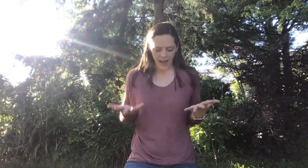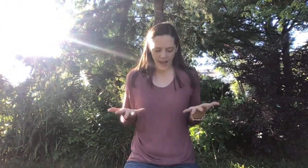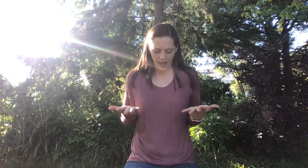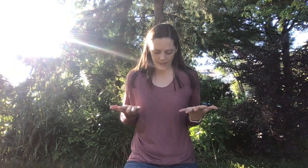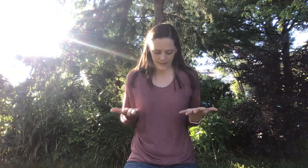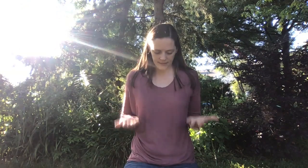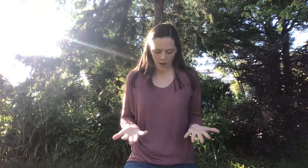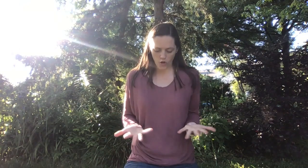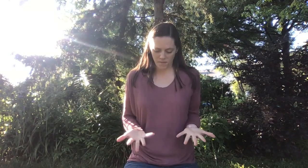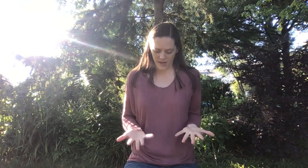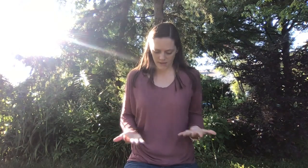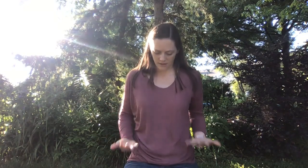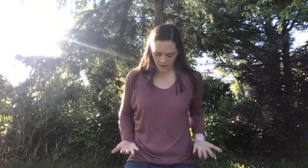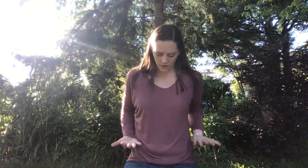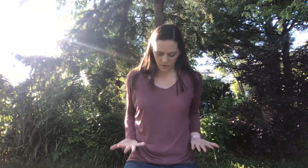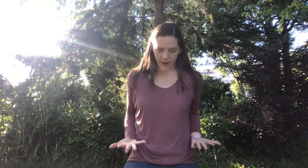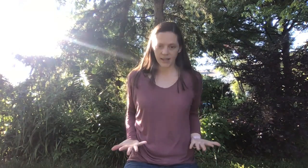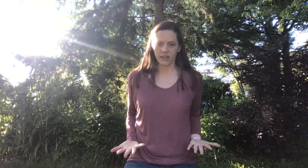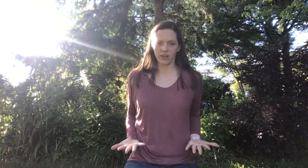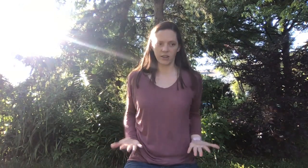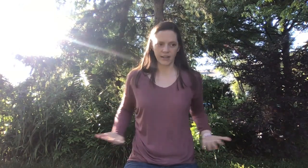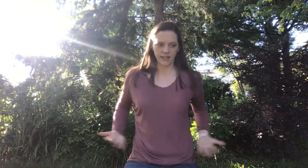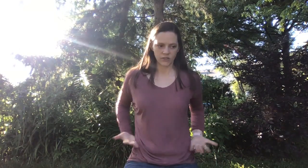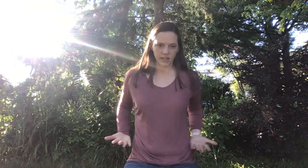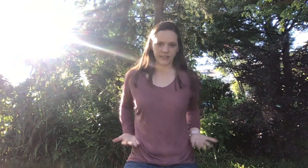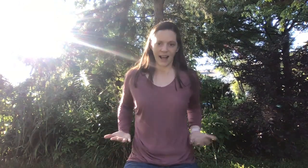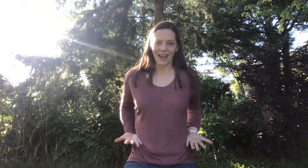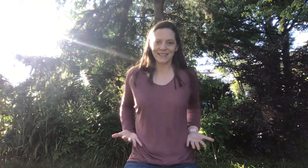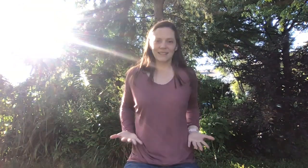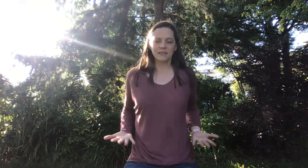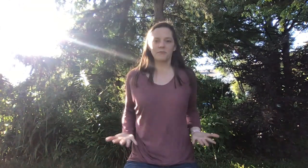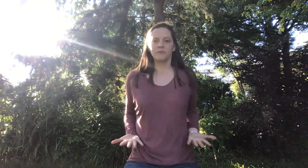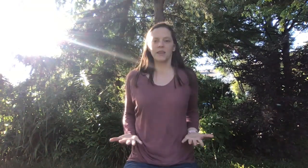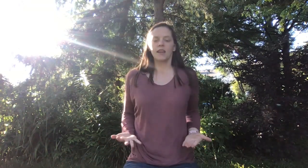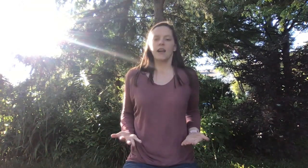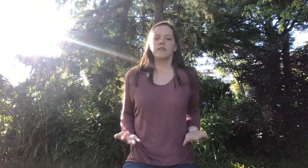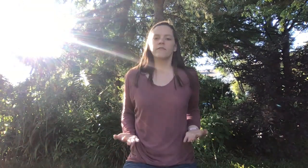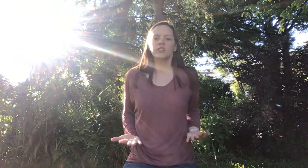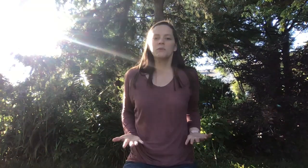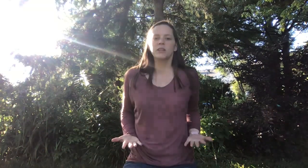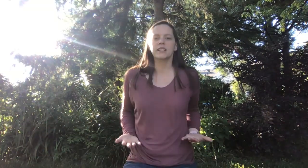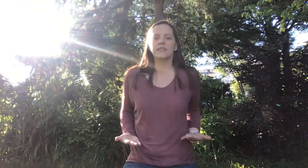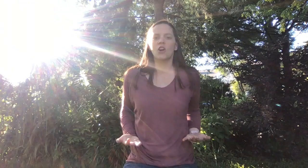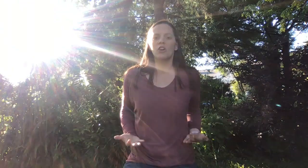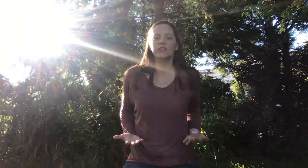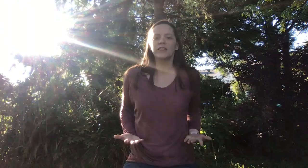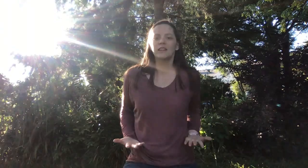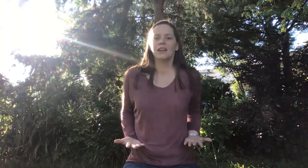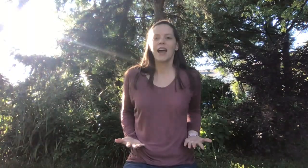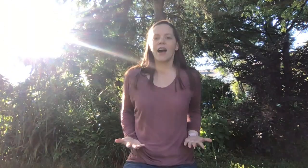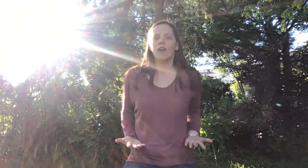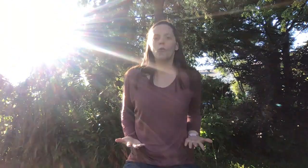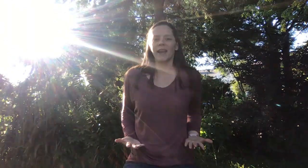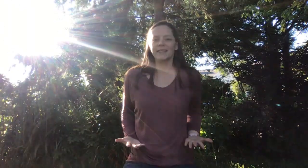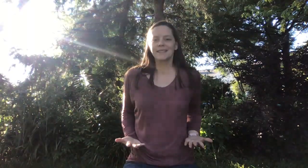hands open right here next to our sides. And the first word is called Await.